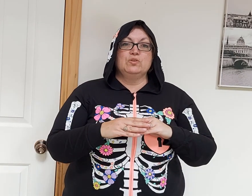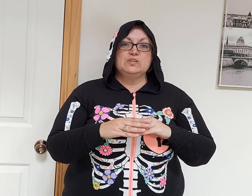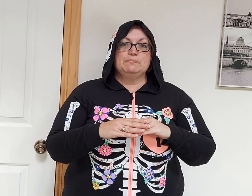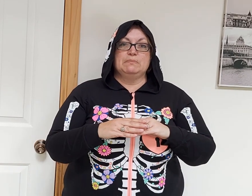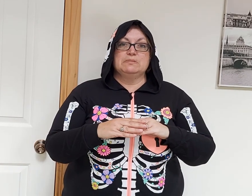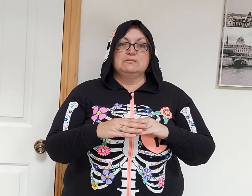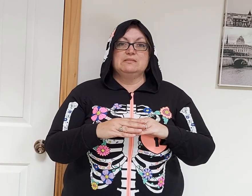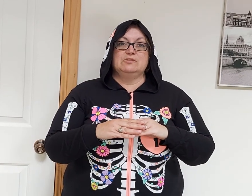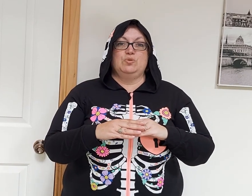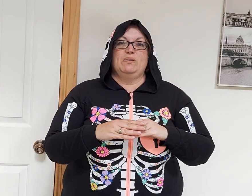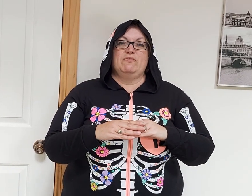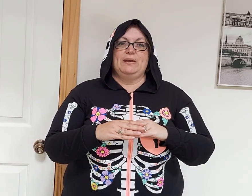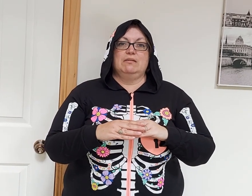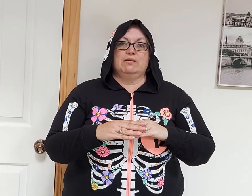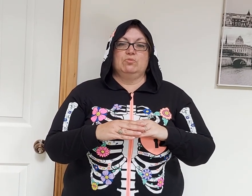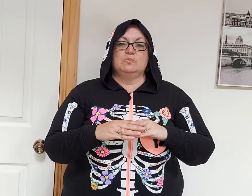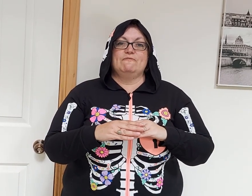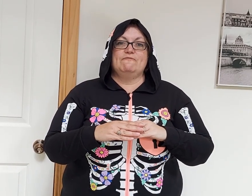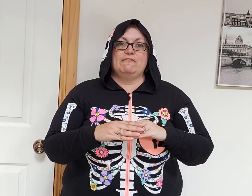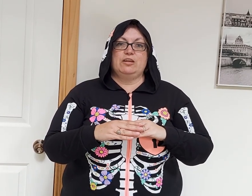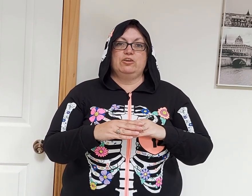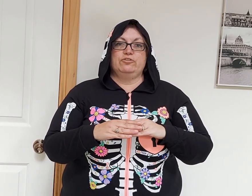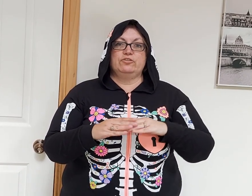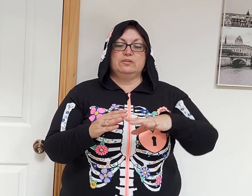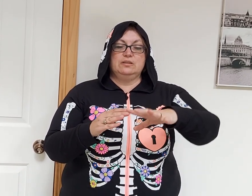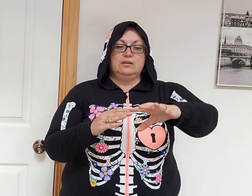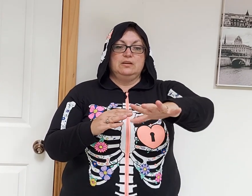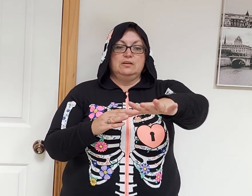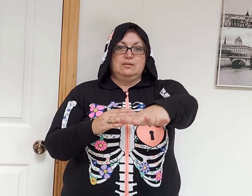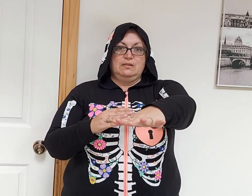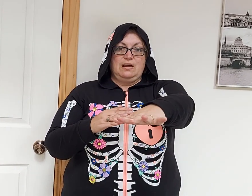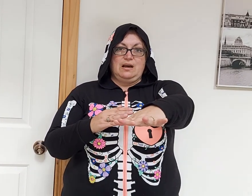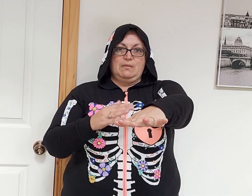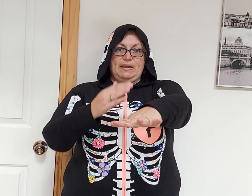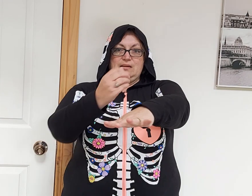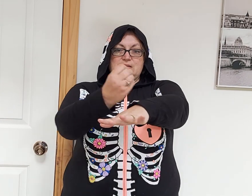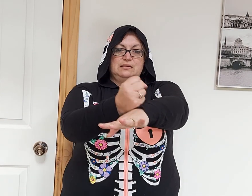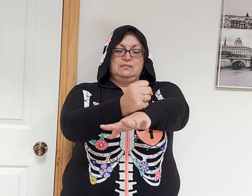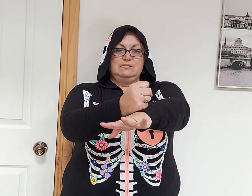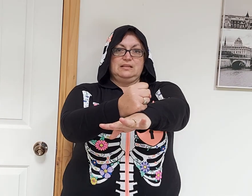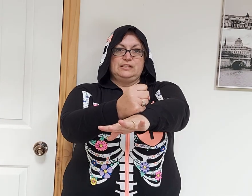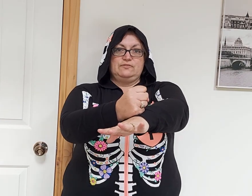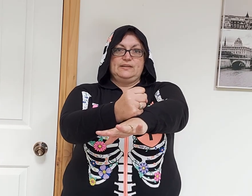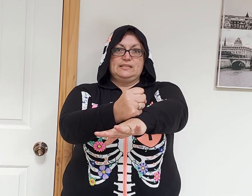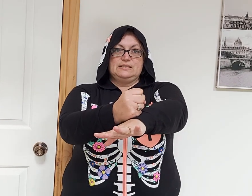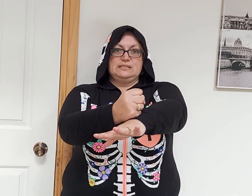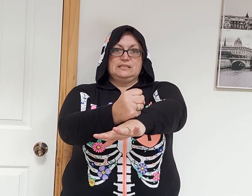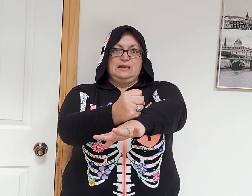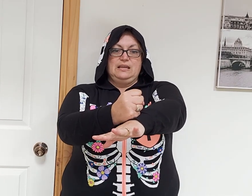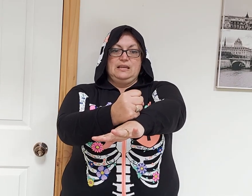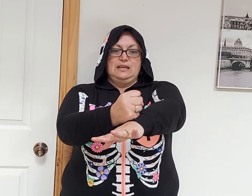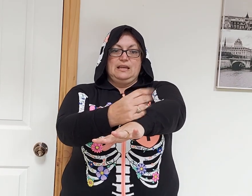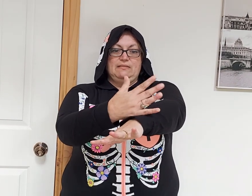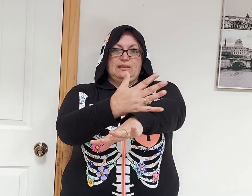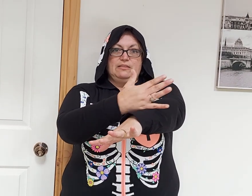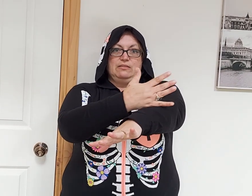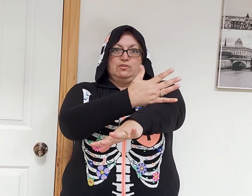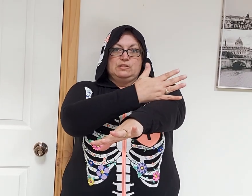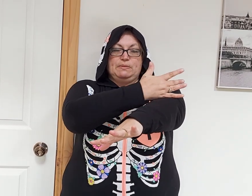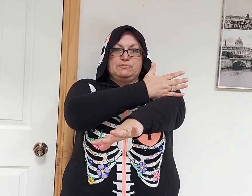Goosebumps. This is a new one for me and I thought it was very cute. Arm out. Clenched fists. And then goosebumps